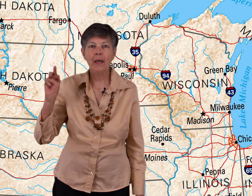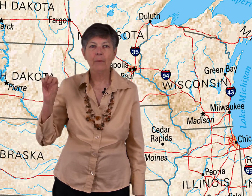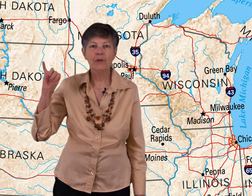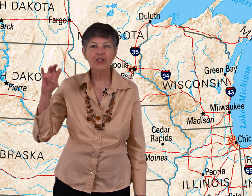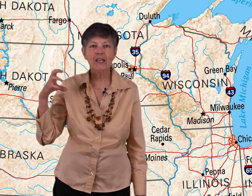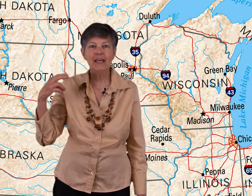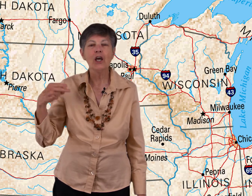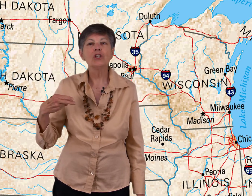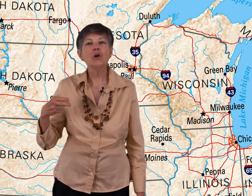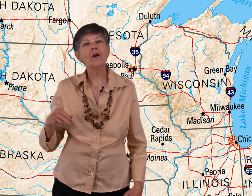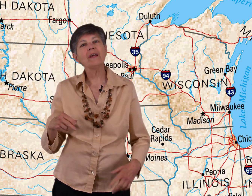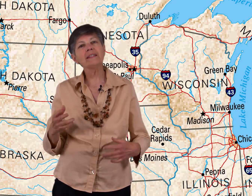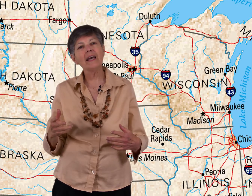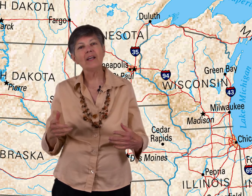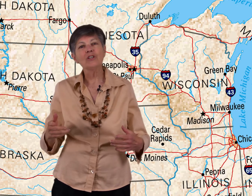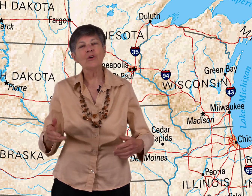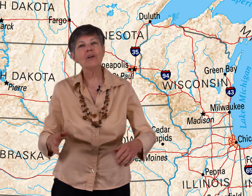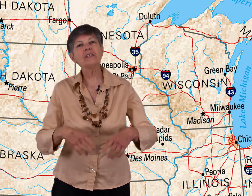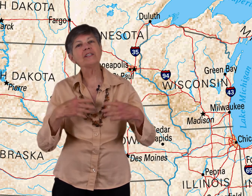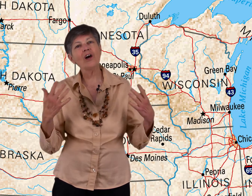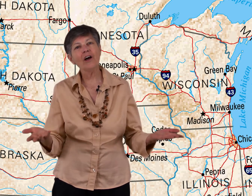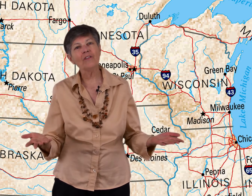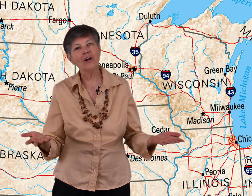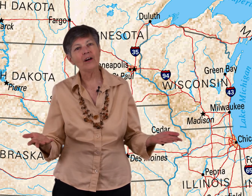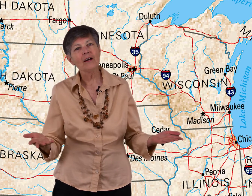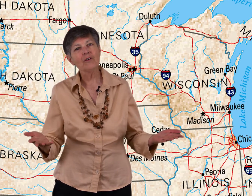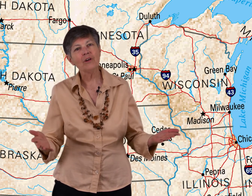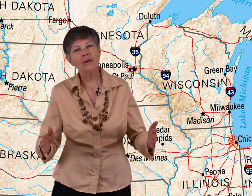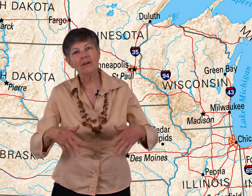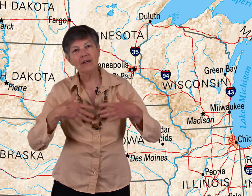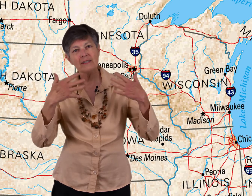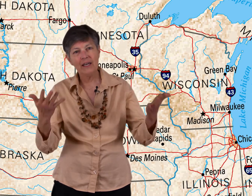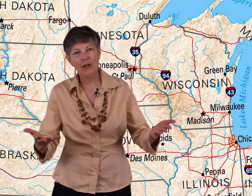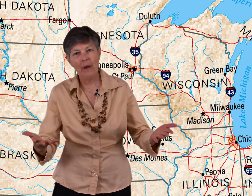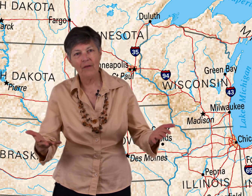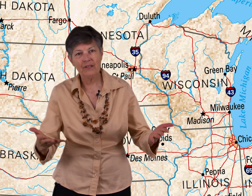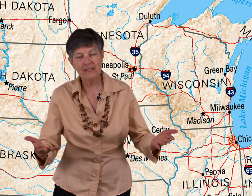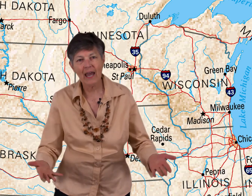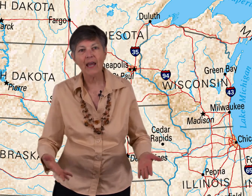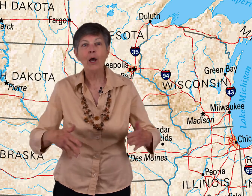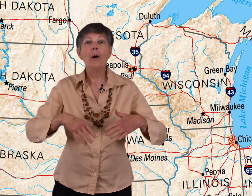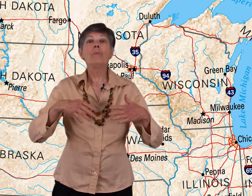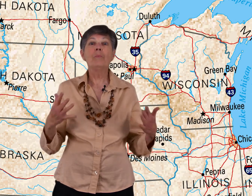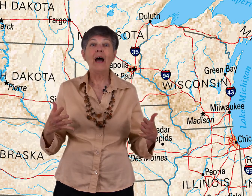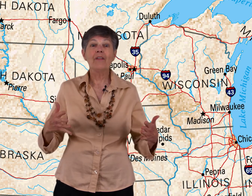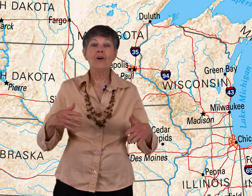Michigan. So what are they saying, so here's a song that they're singing about the state, but they're